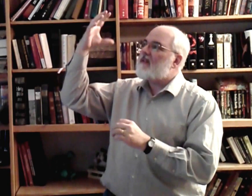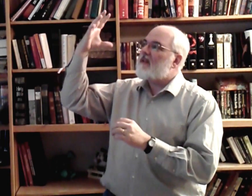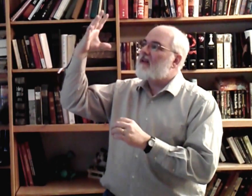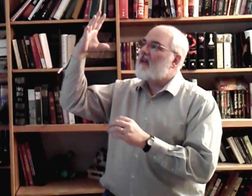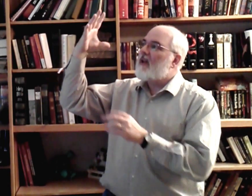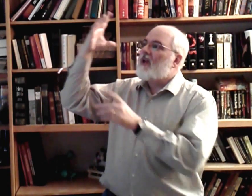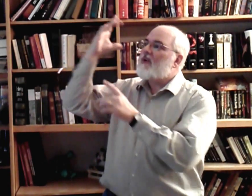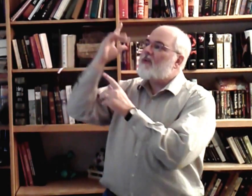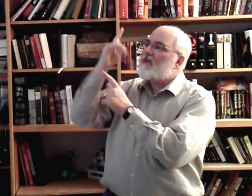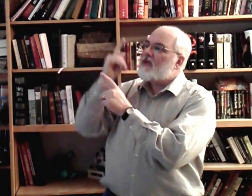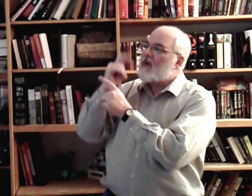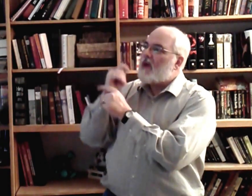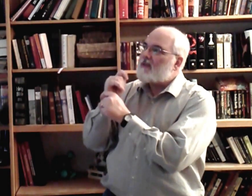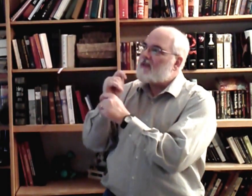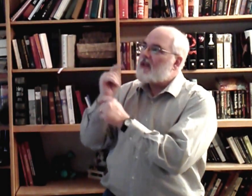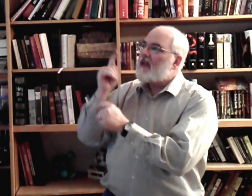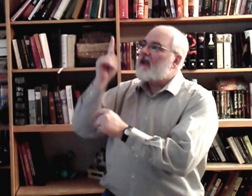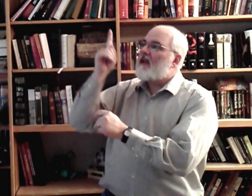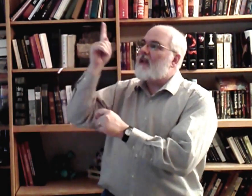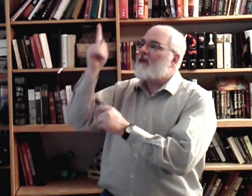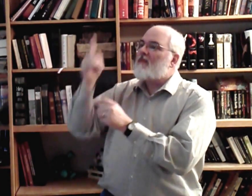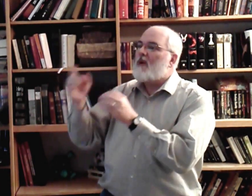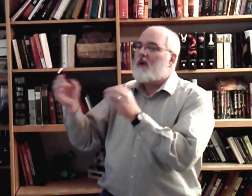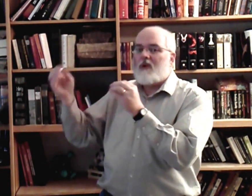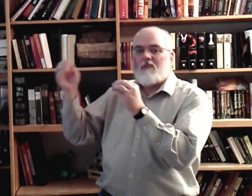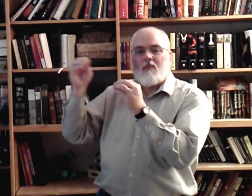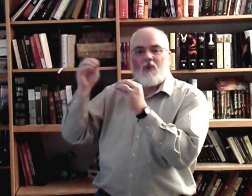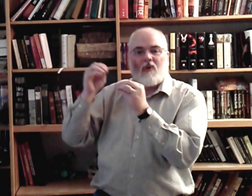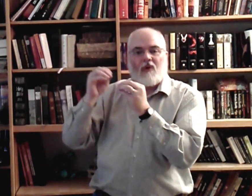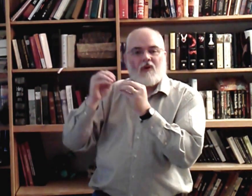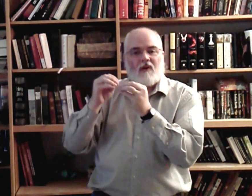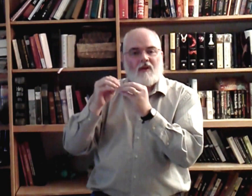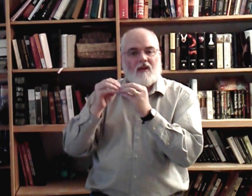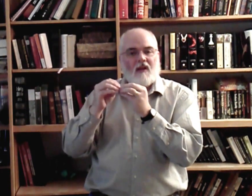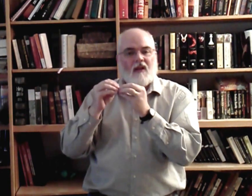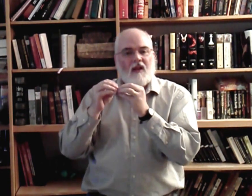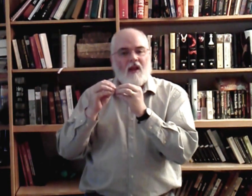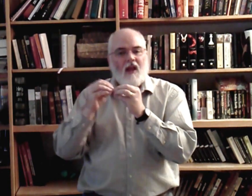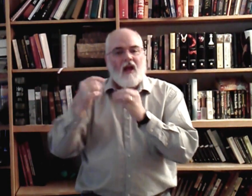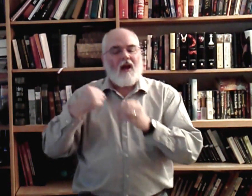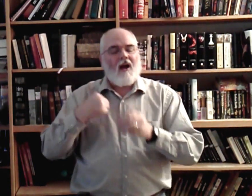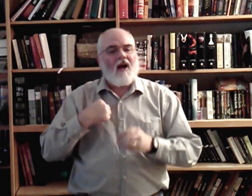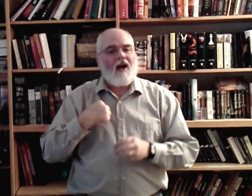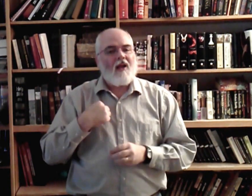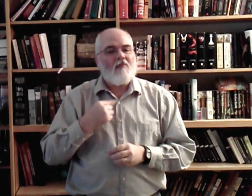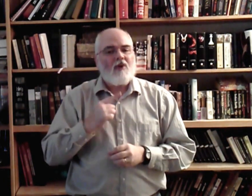to trust Him more. I'm